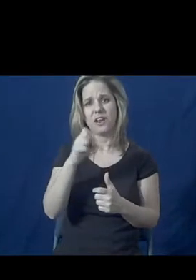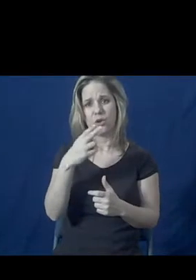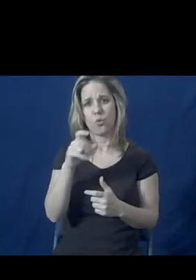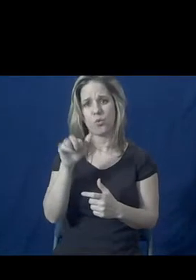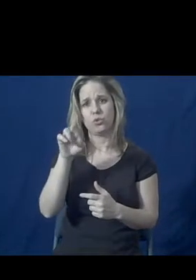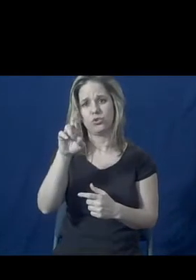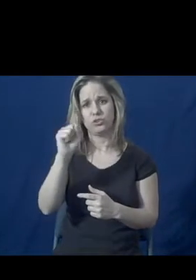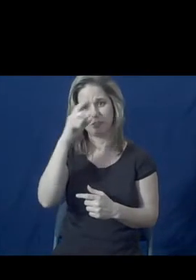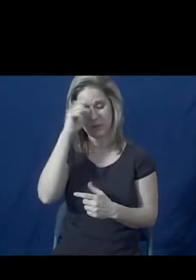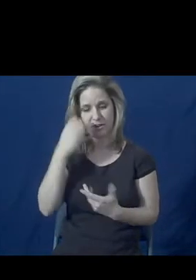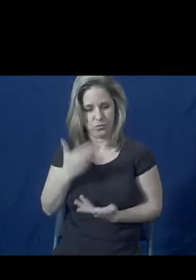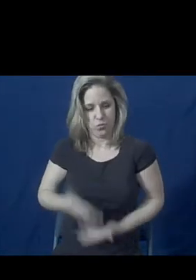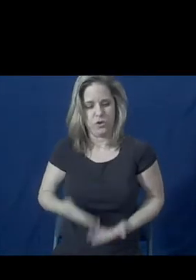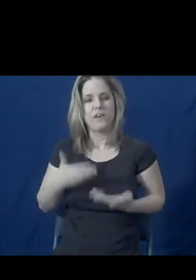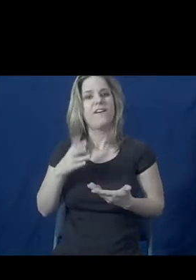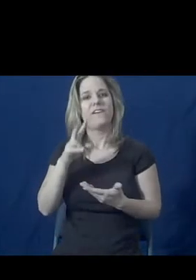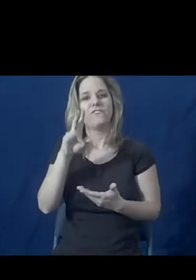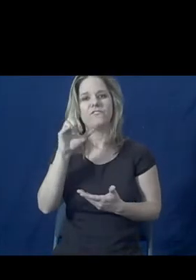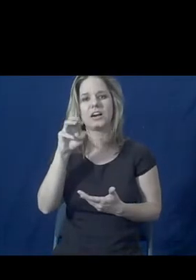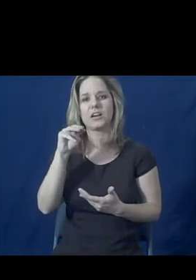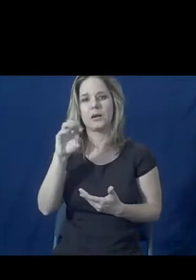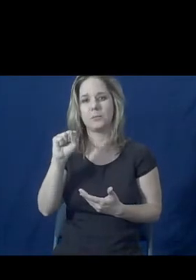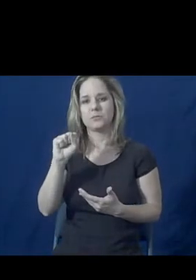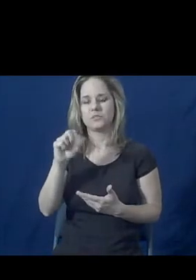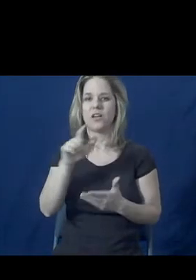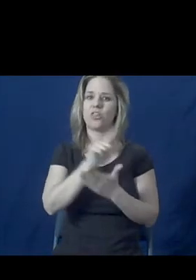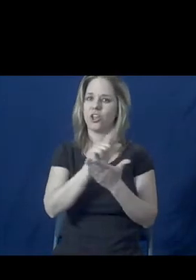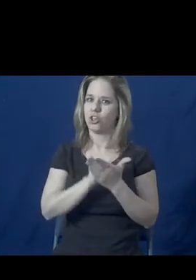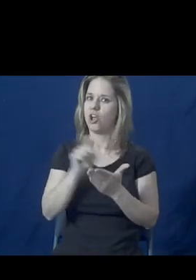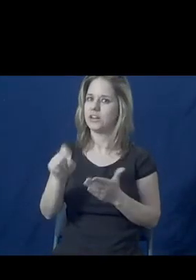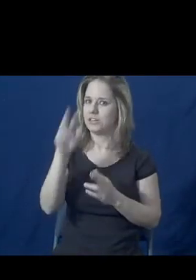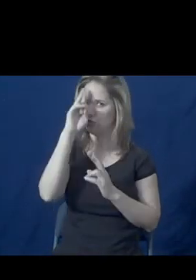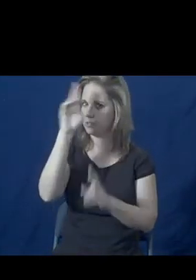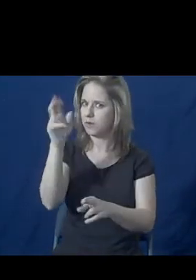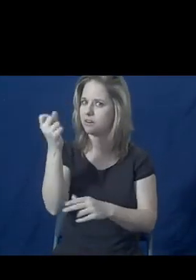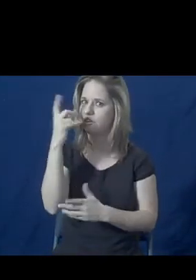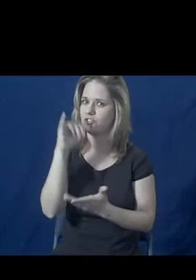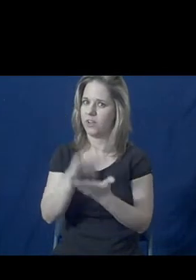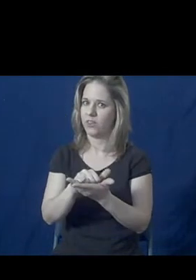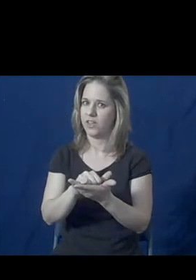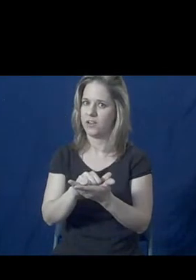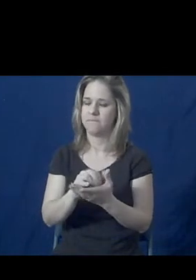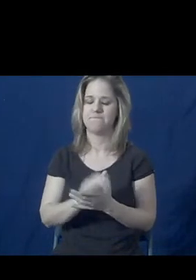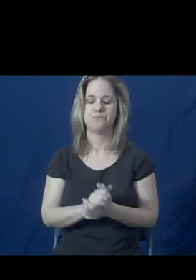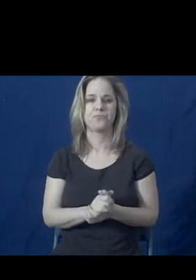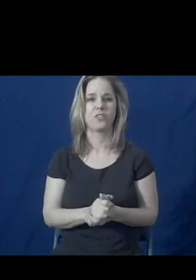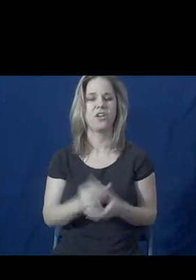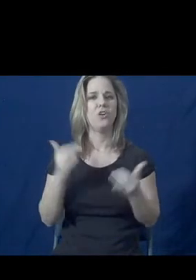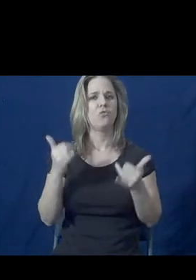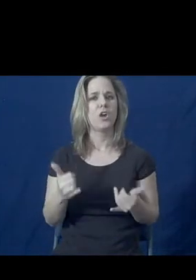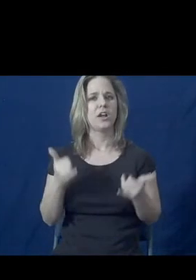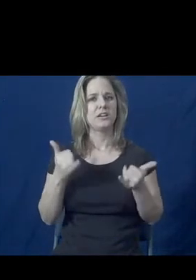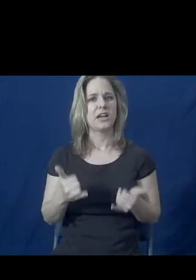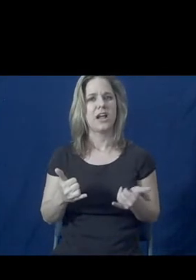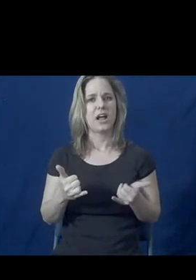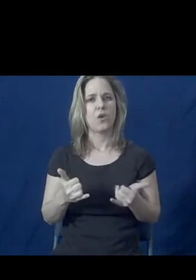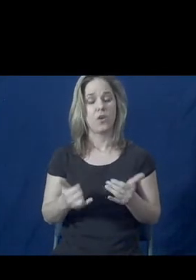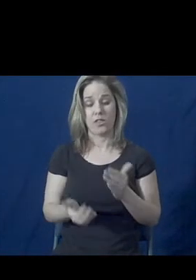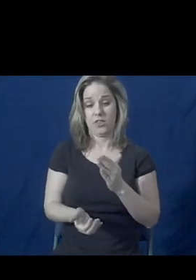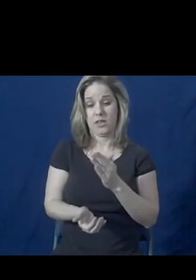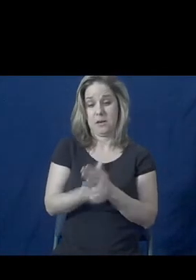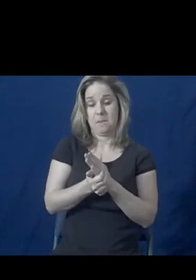and that should be understood and respected in our law. So right now, the